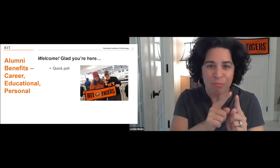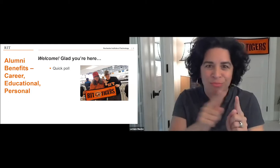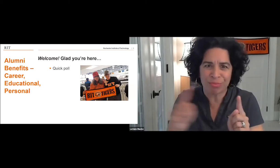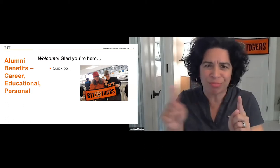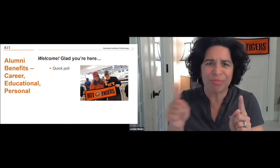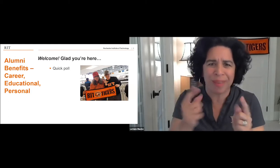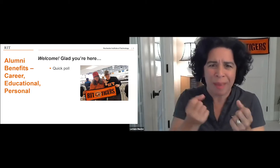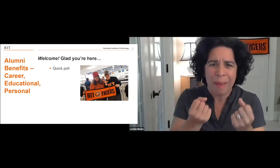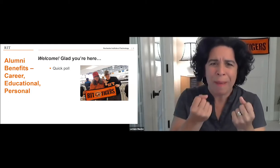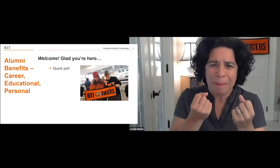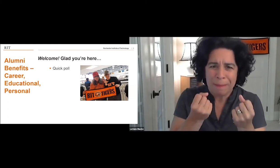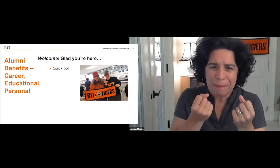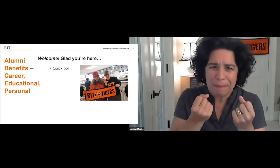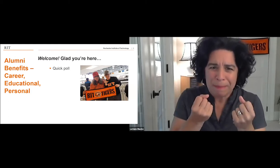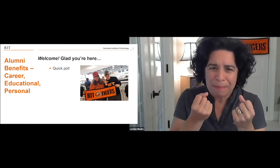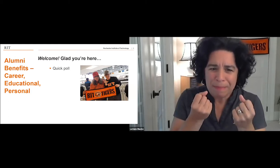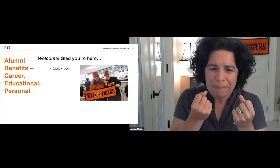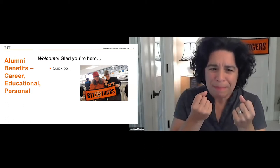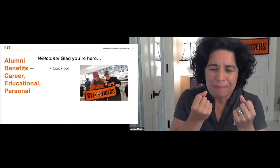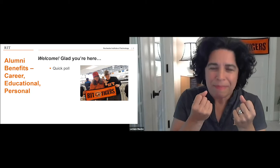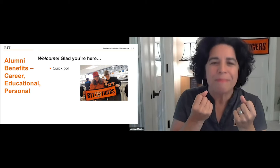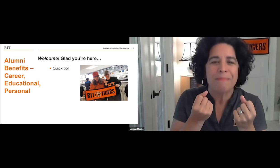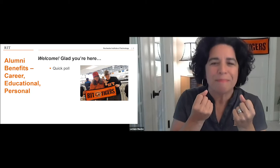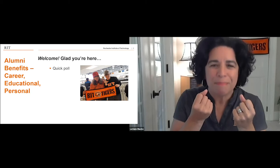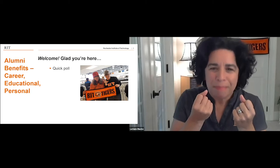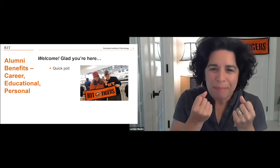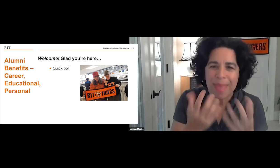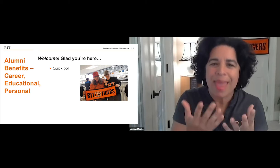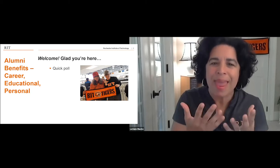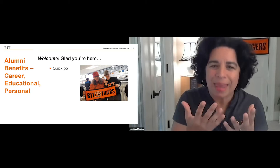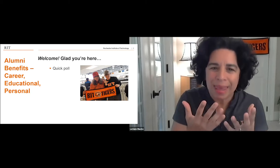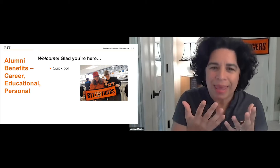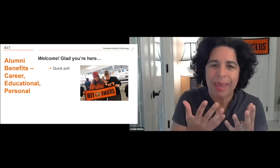decade most closely matches when you graduated.